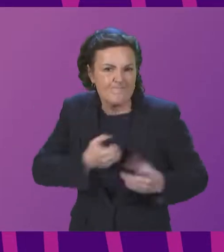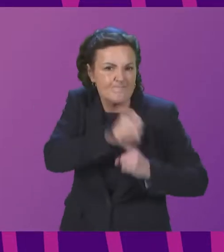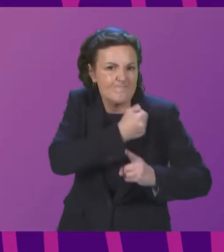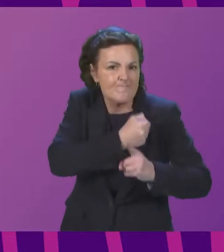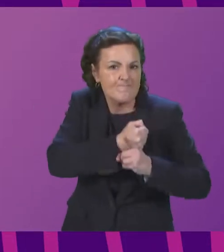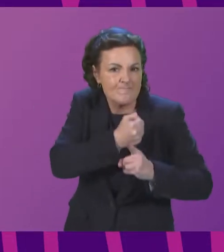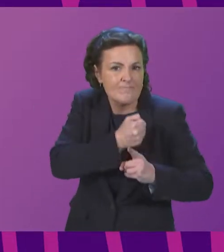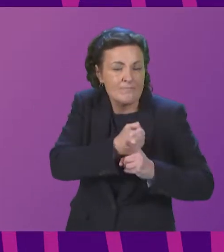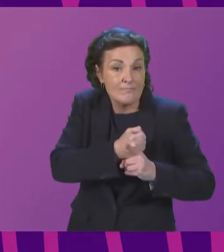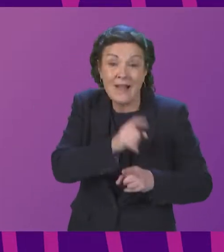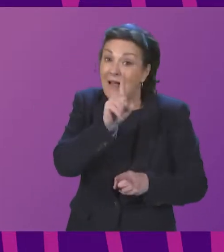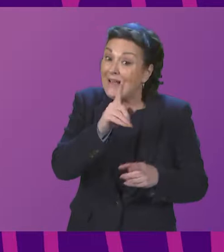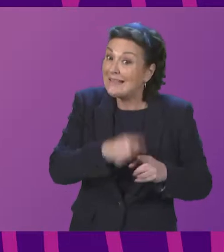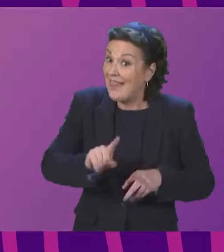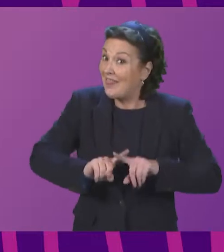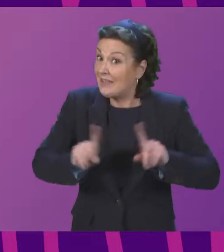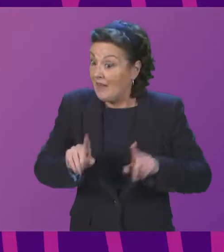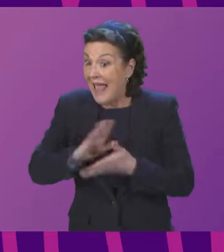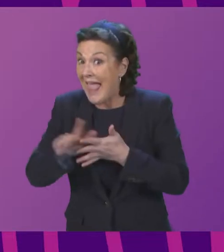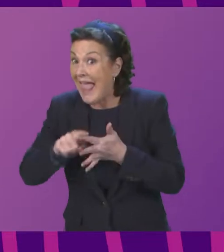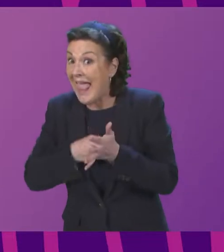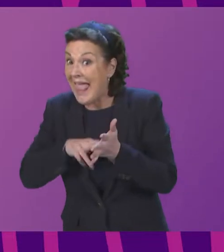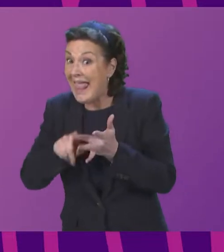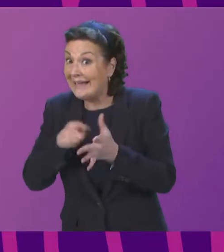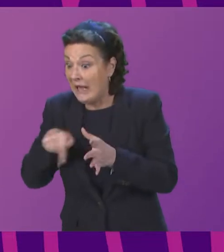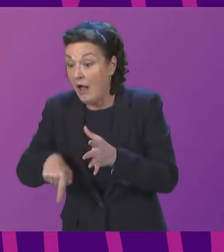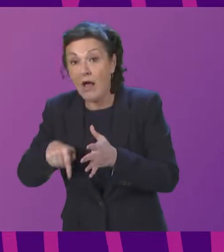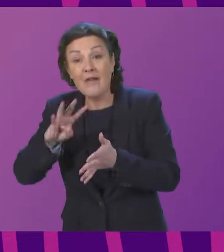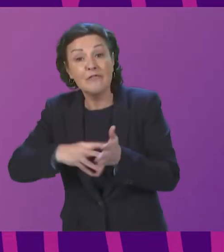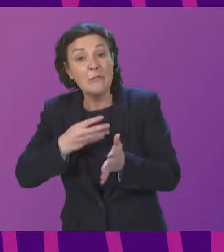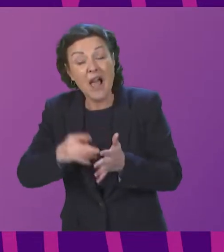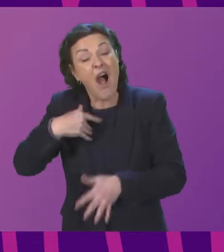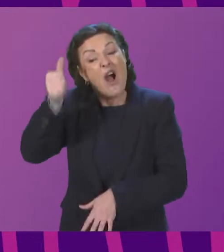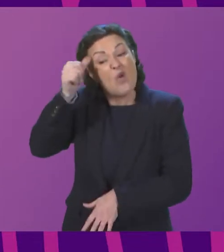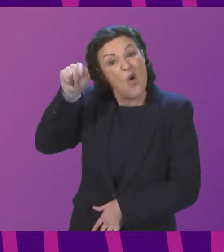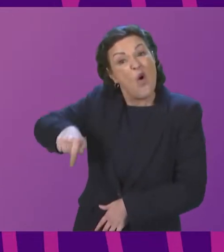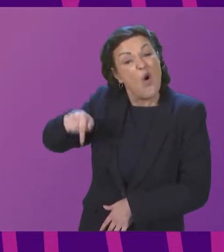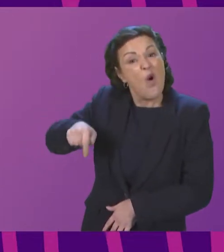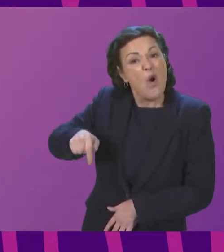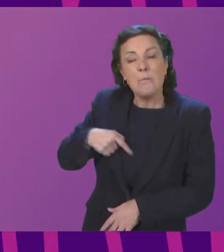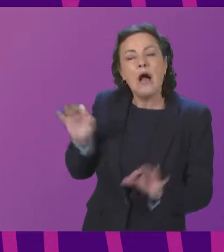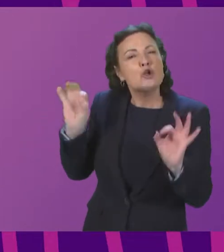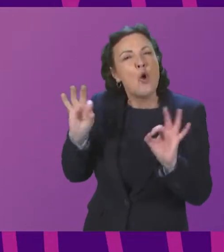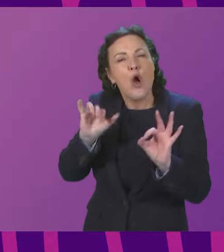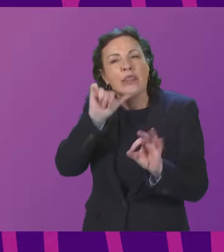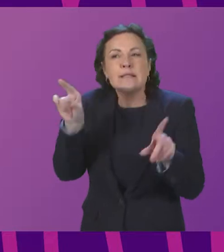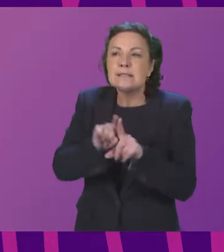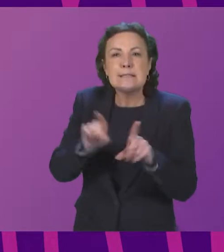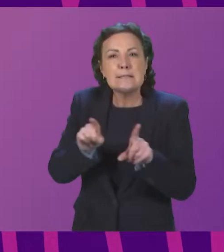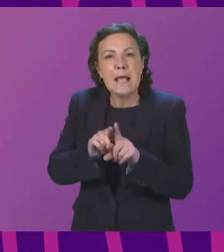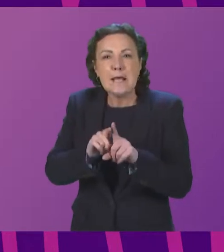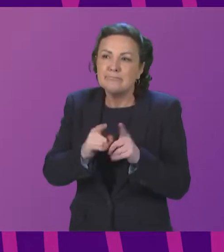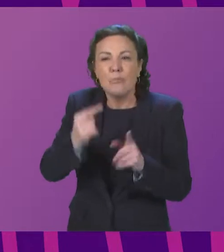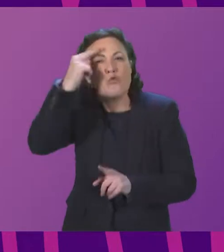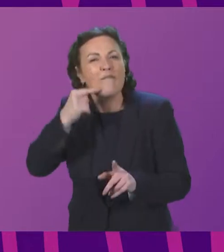and the issue of hernia mesh was understood to be there but didn't have the same profile and what is